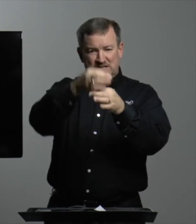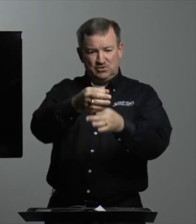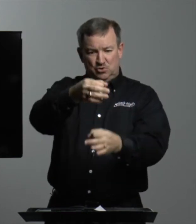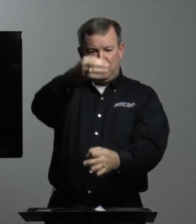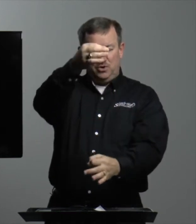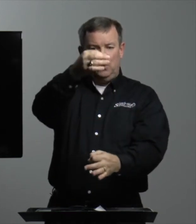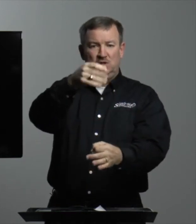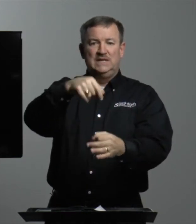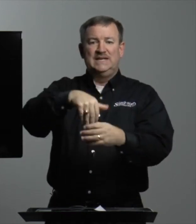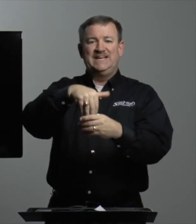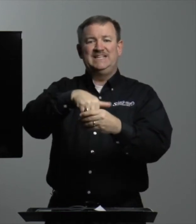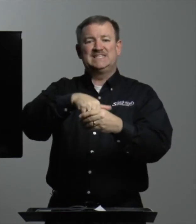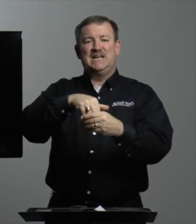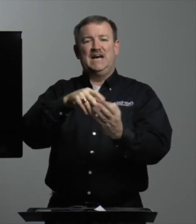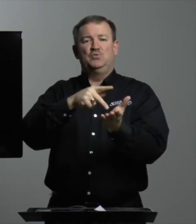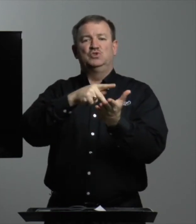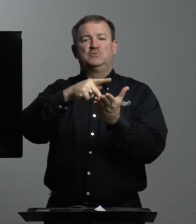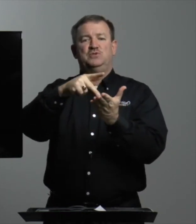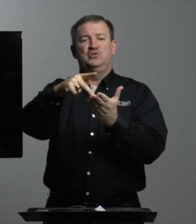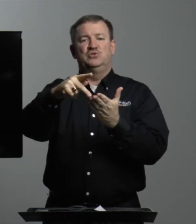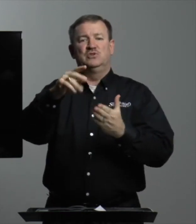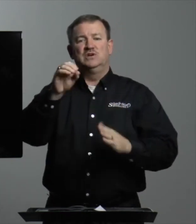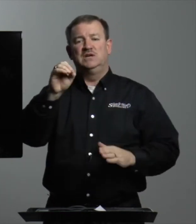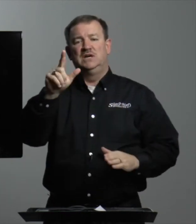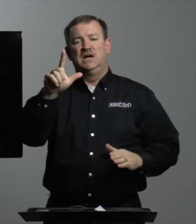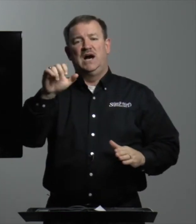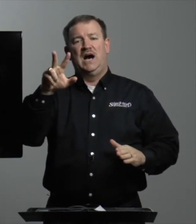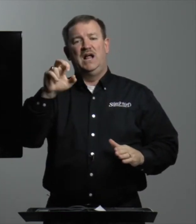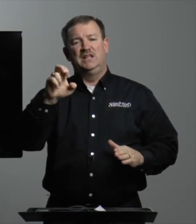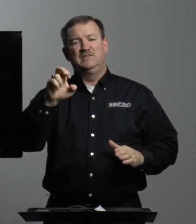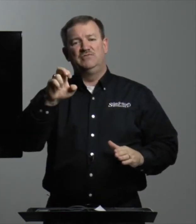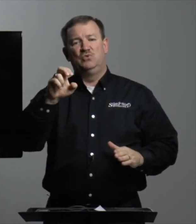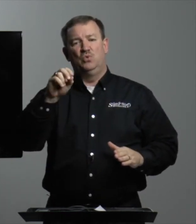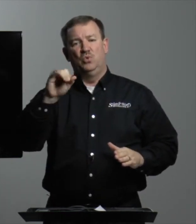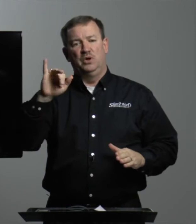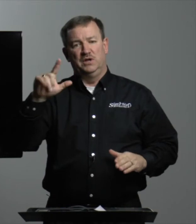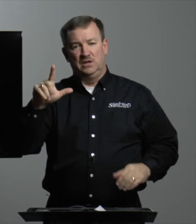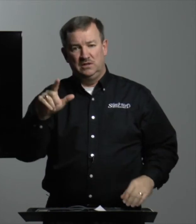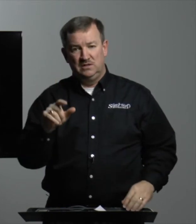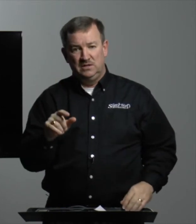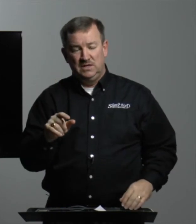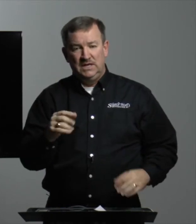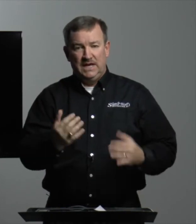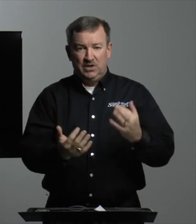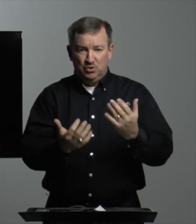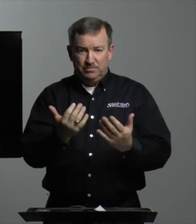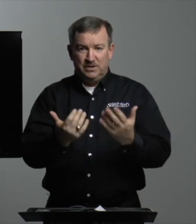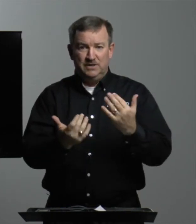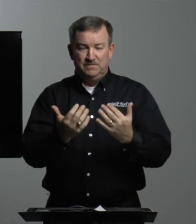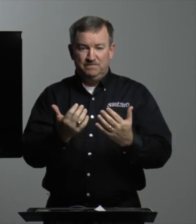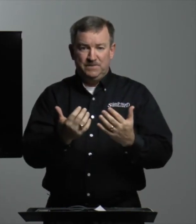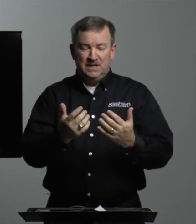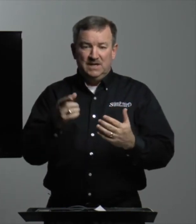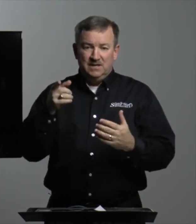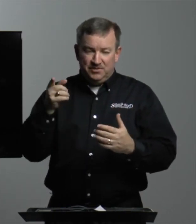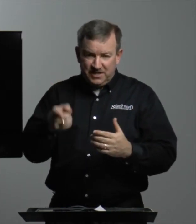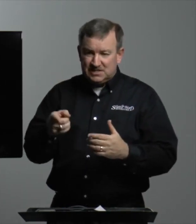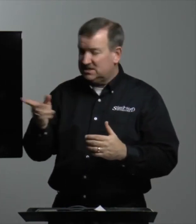central pole. Inside was pure olive oil and it would burn. Remember,